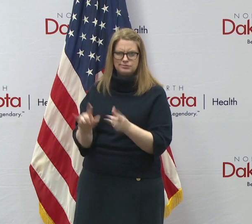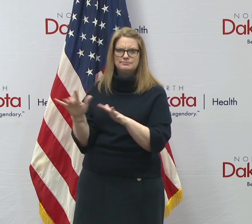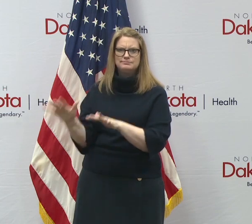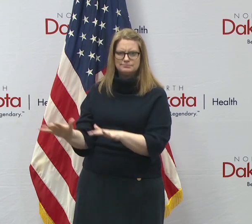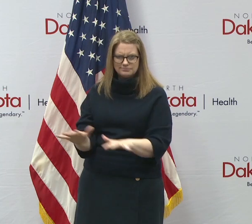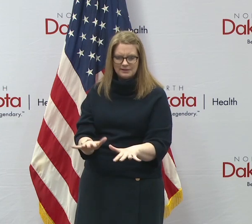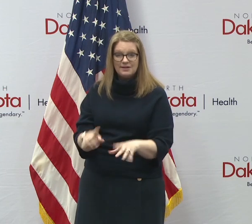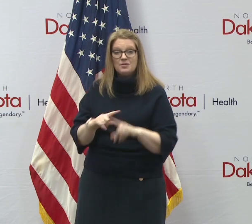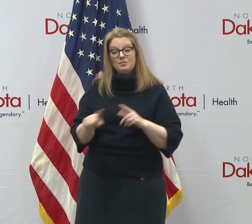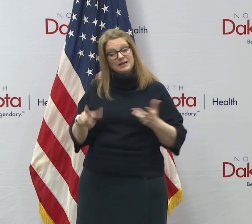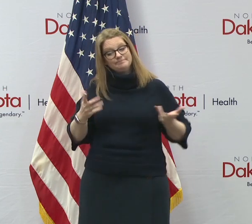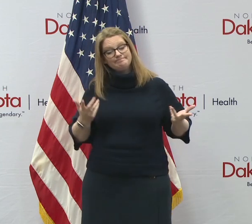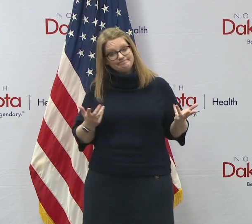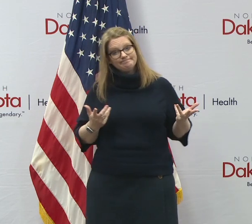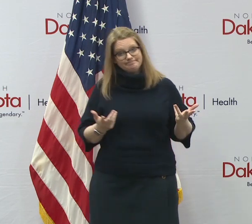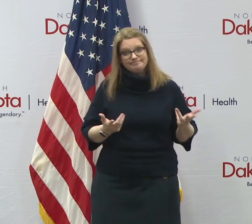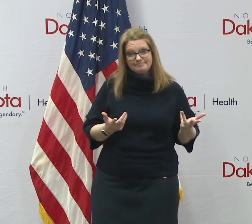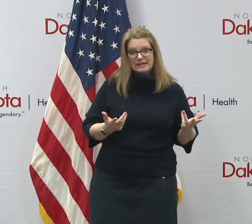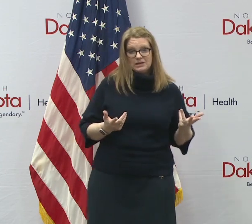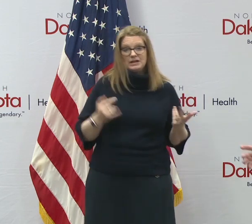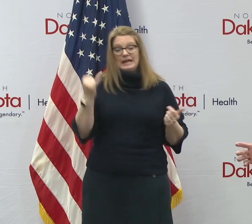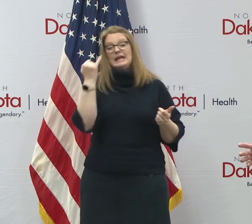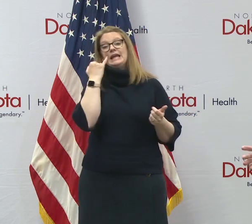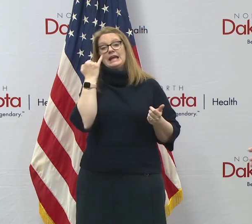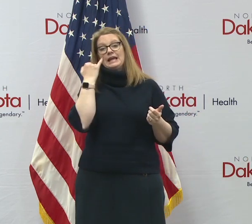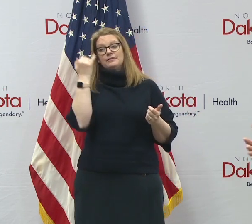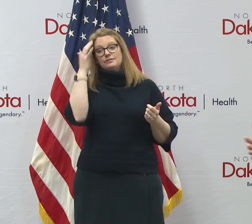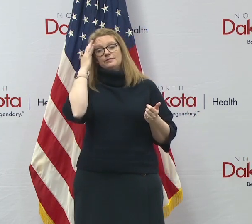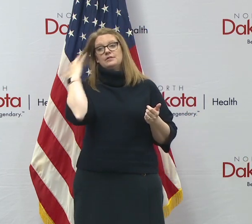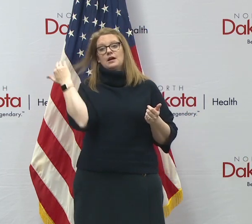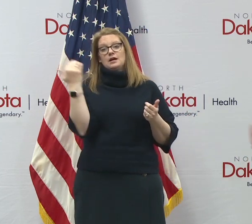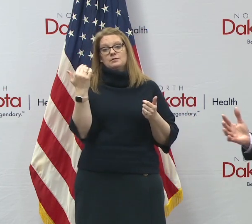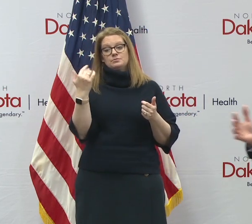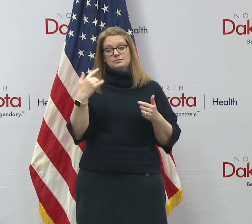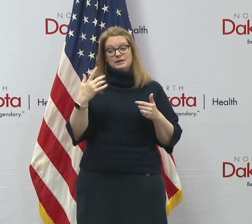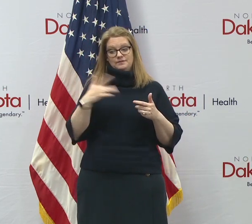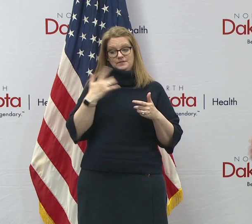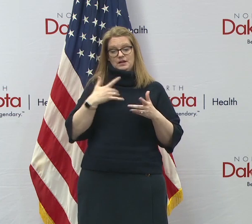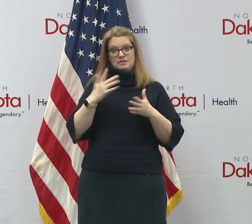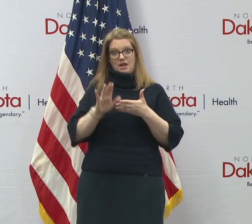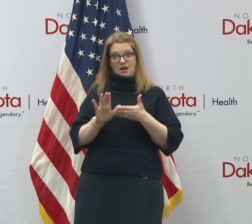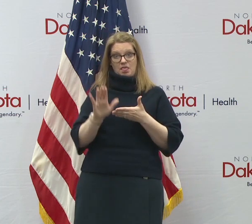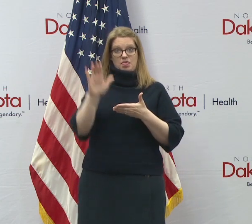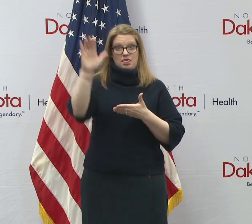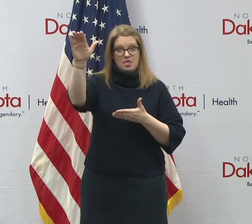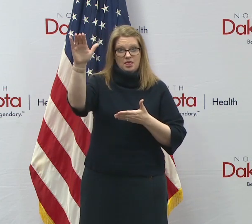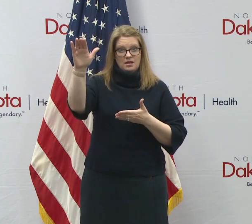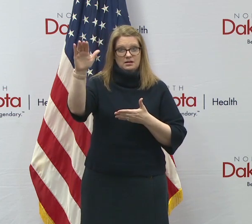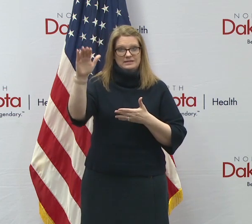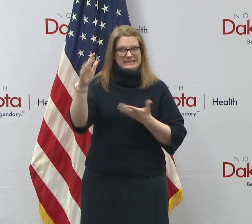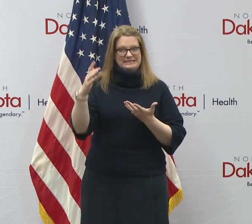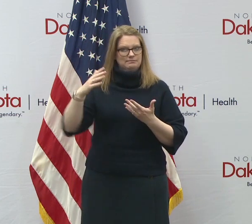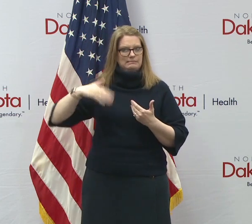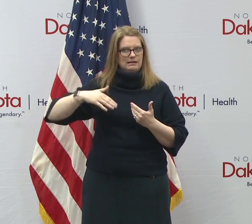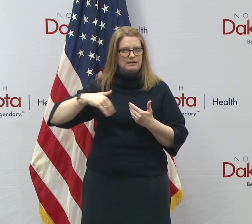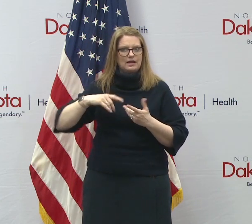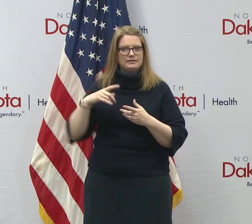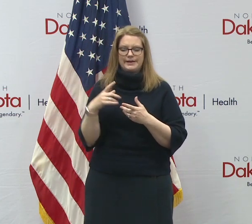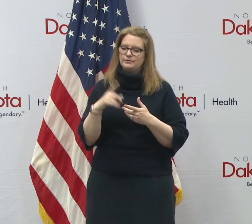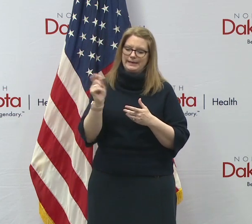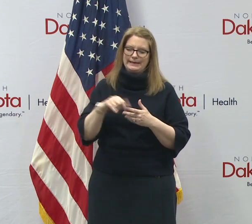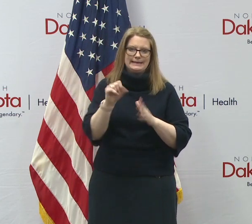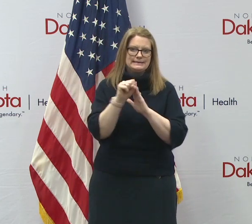of, uh, if it's, if we're really in, if, if we find our peak is moved or there's something moved this summer and we've got to do state orders,